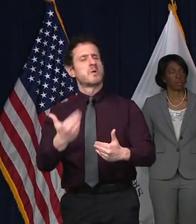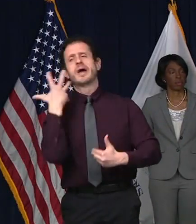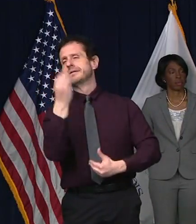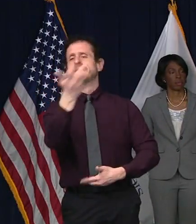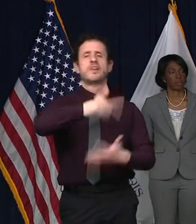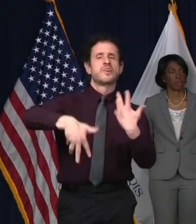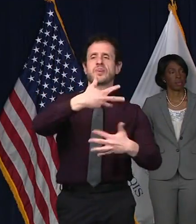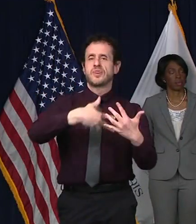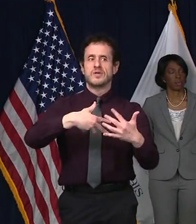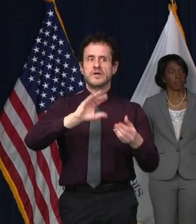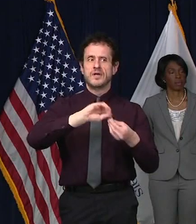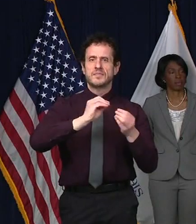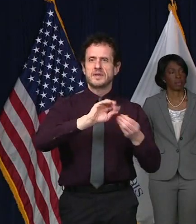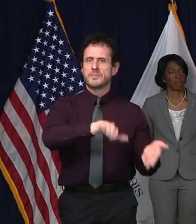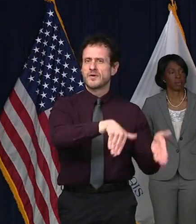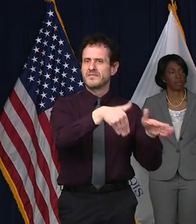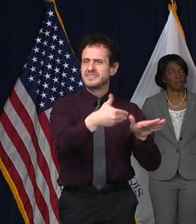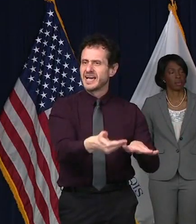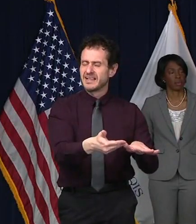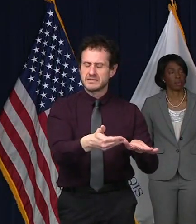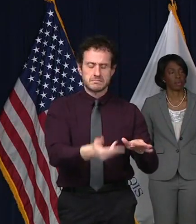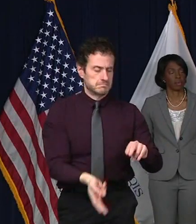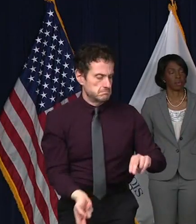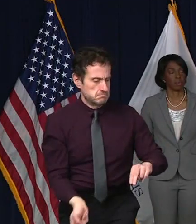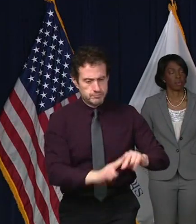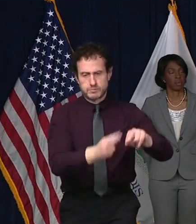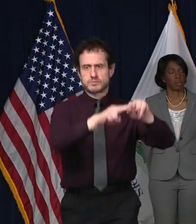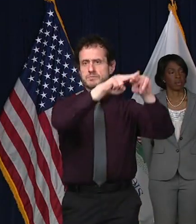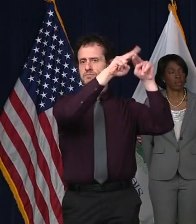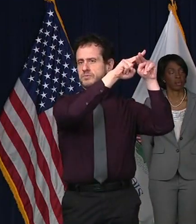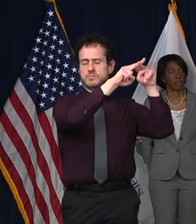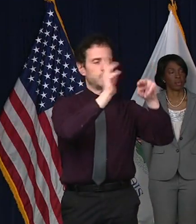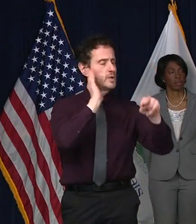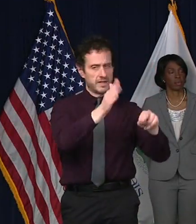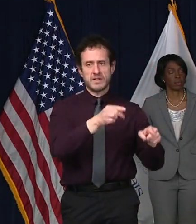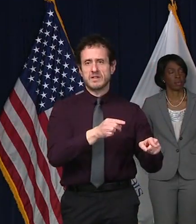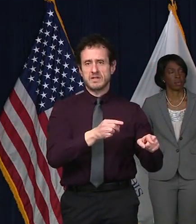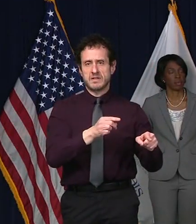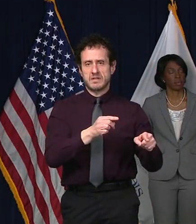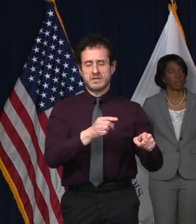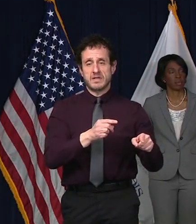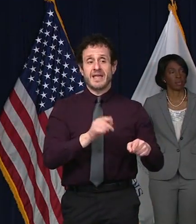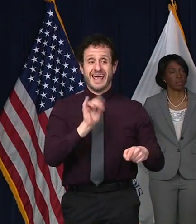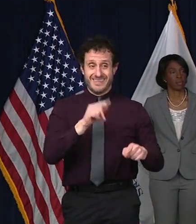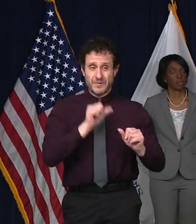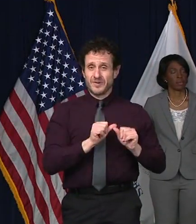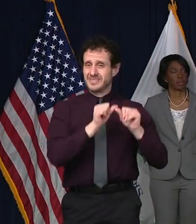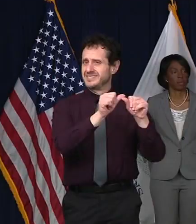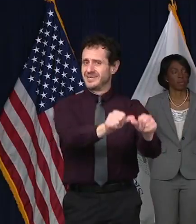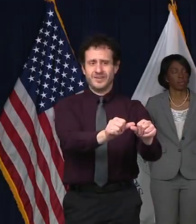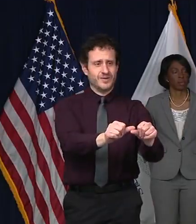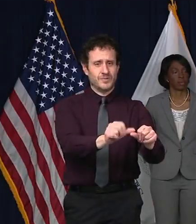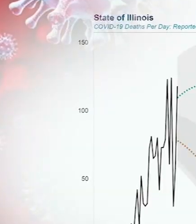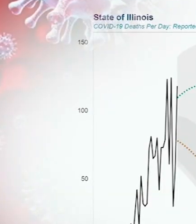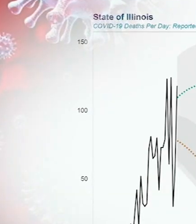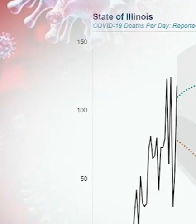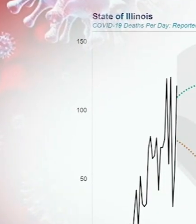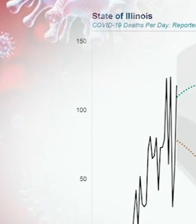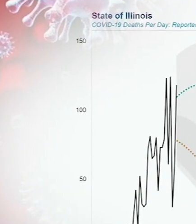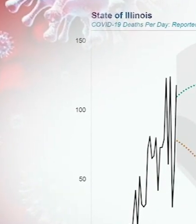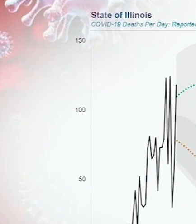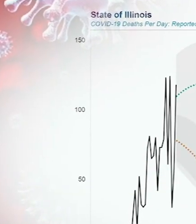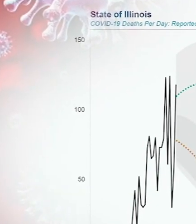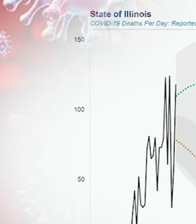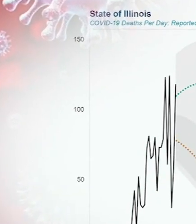day shoot into the thousands by the end of May, and that would last well into the summer. The